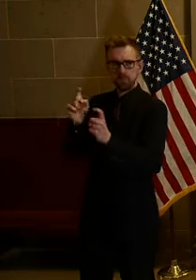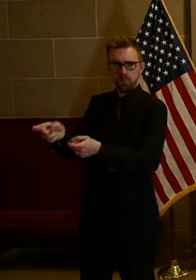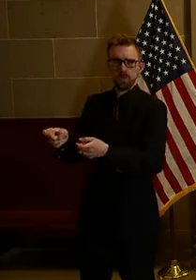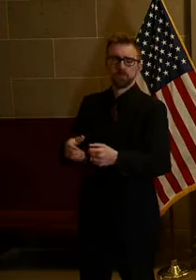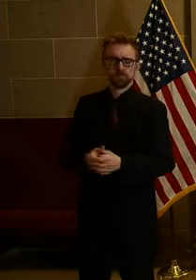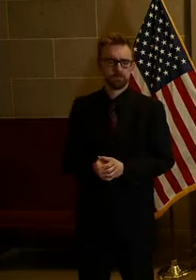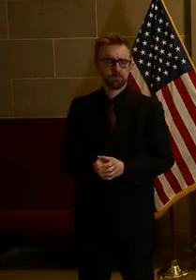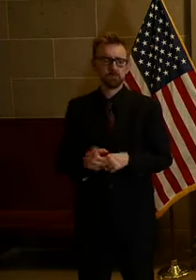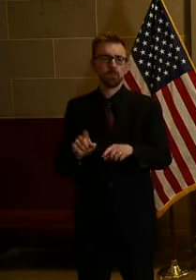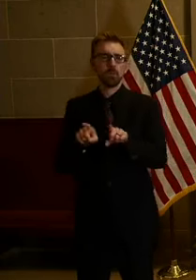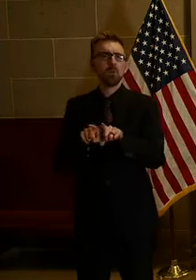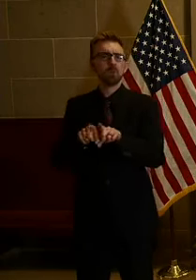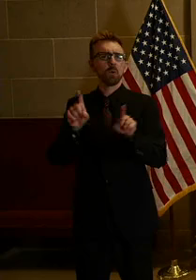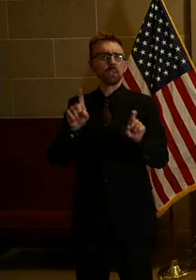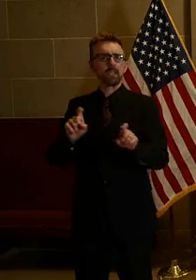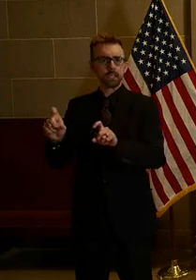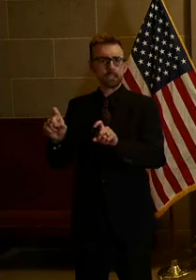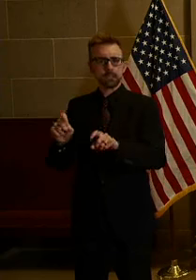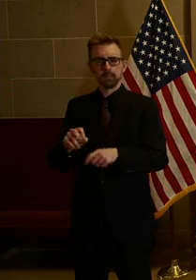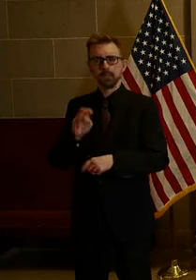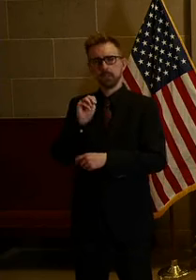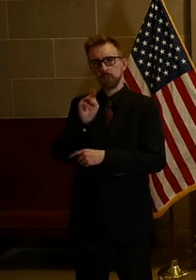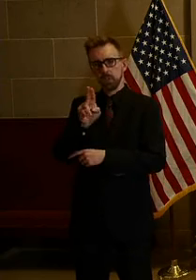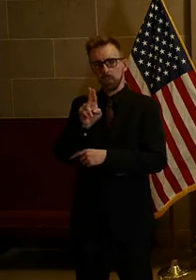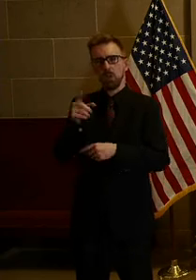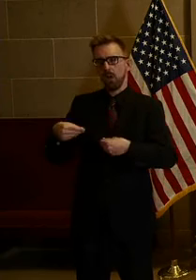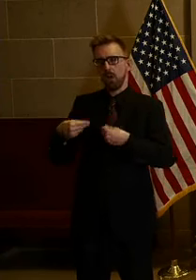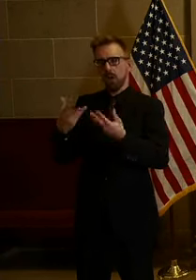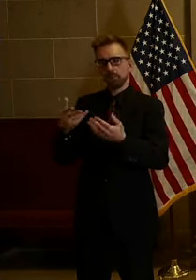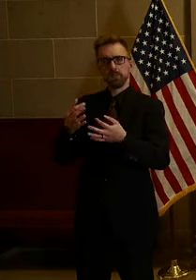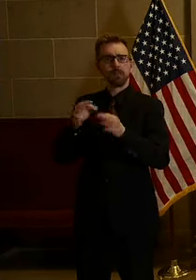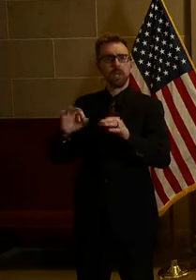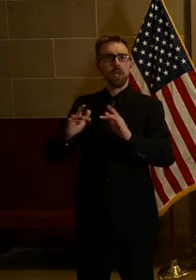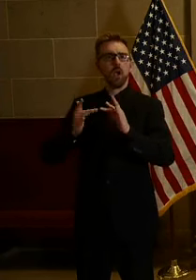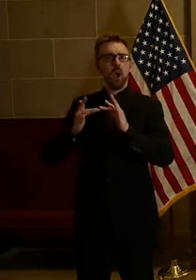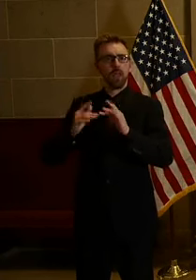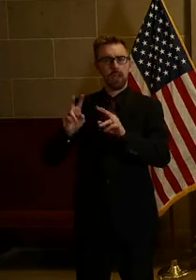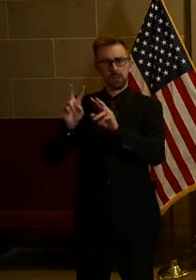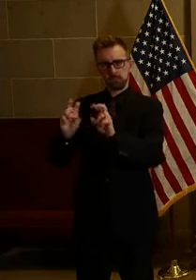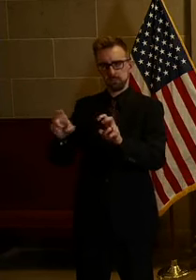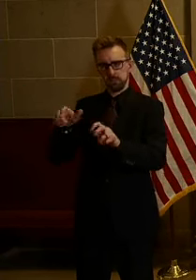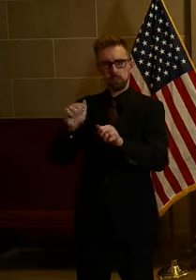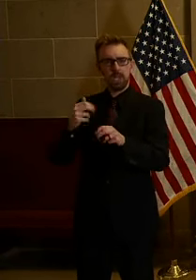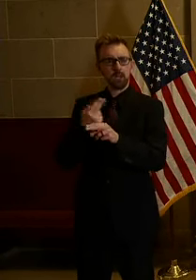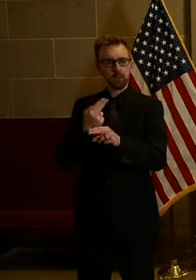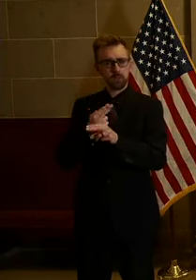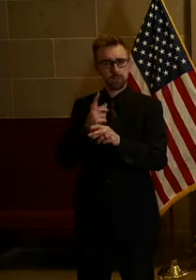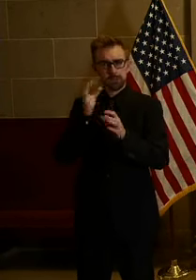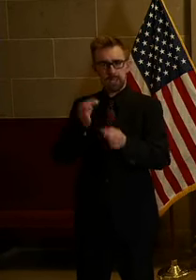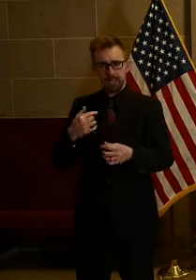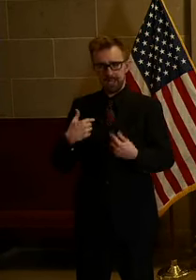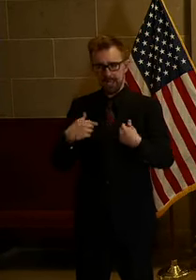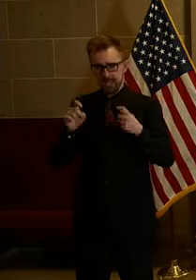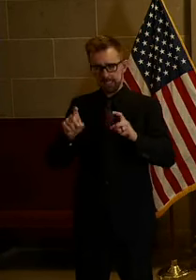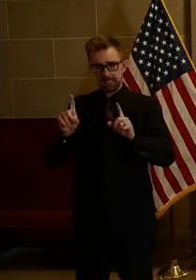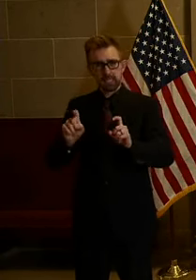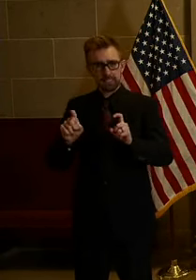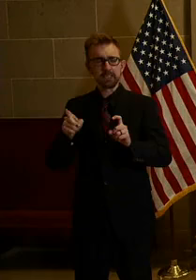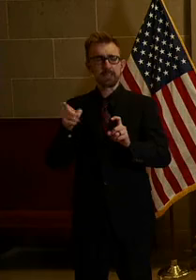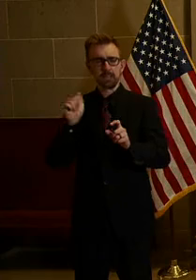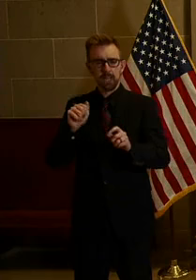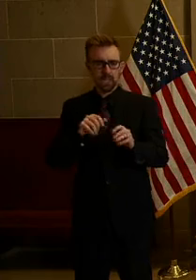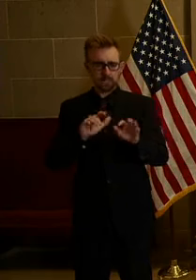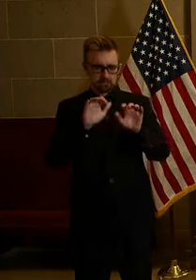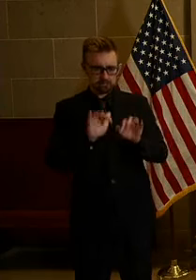also doing testing. The University of Missouri is providing a free online assessment tool that you can use to decide if you should seek testing. Mizzou is